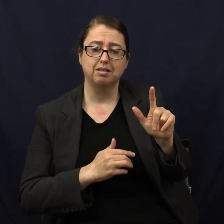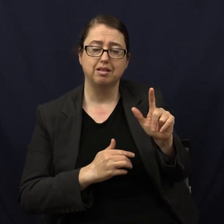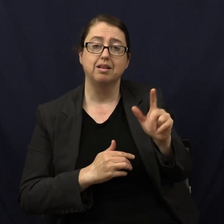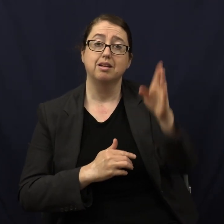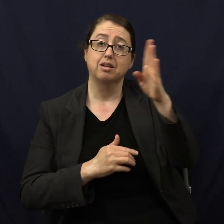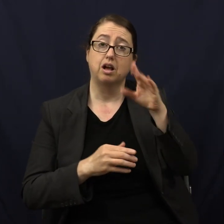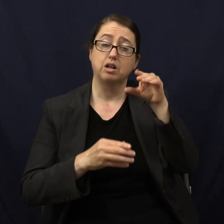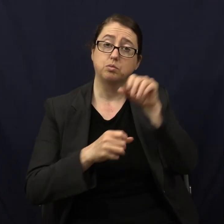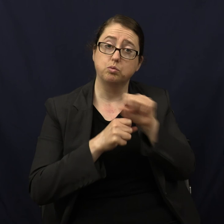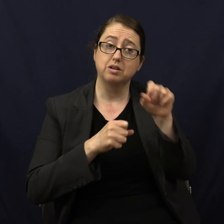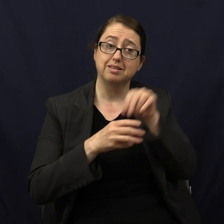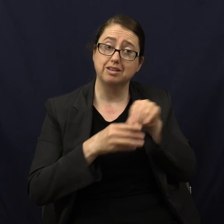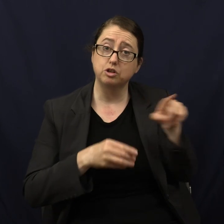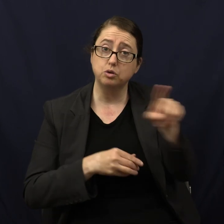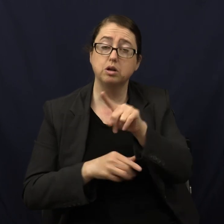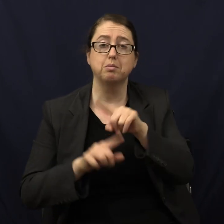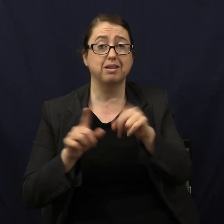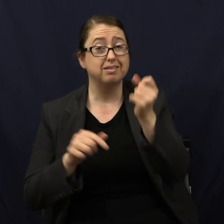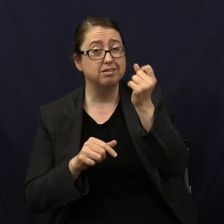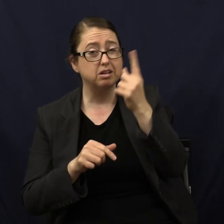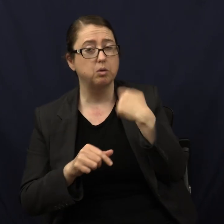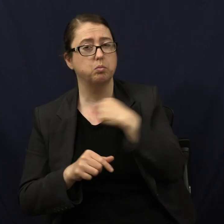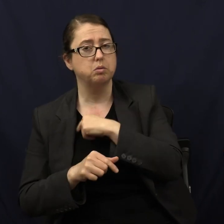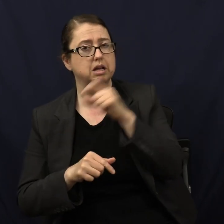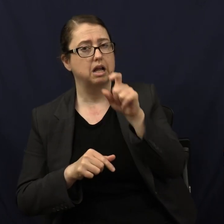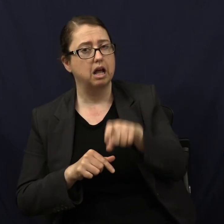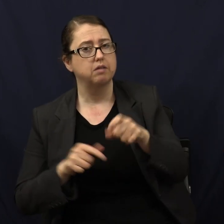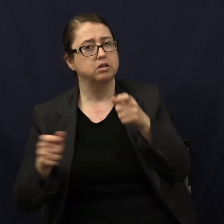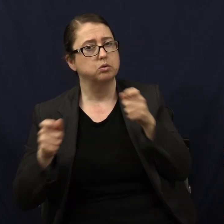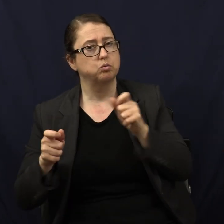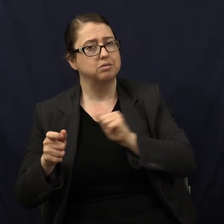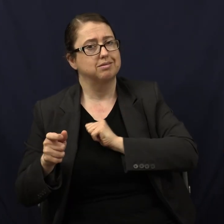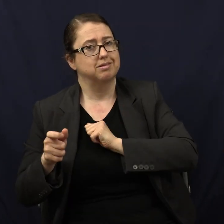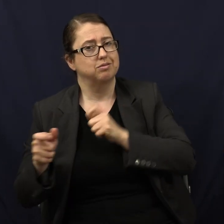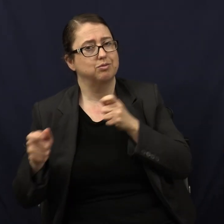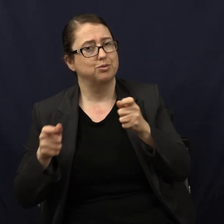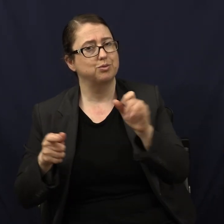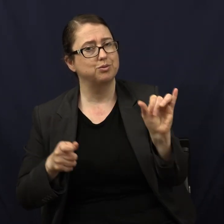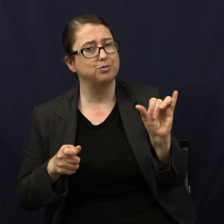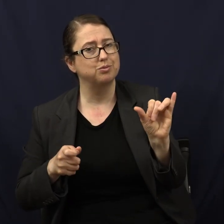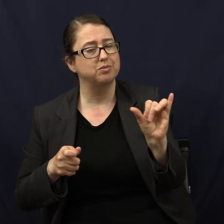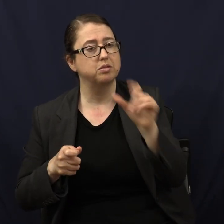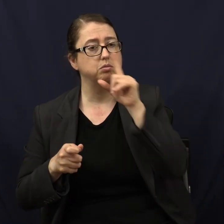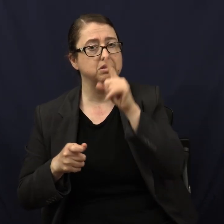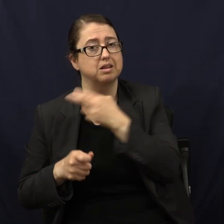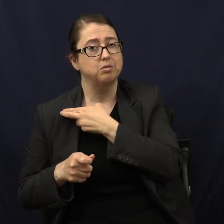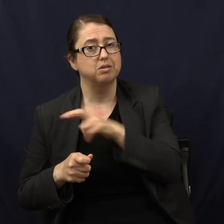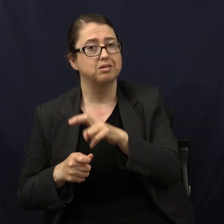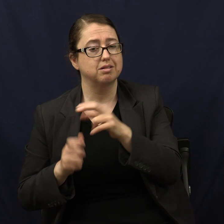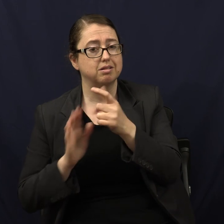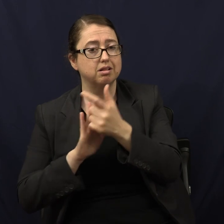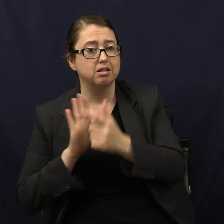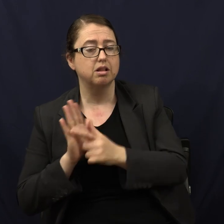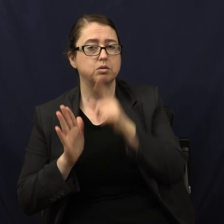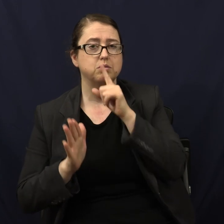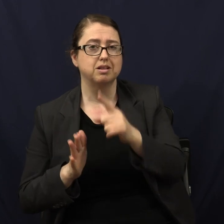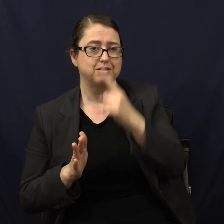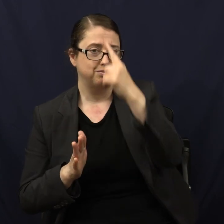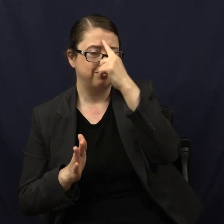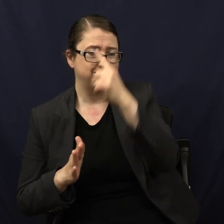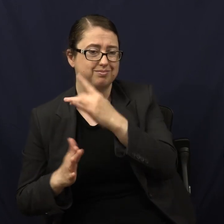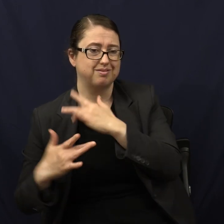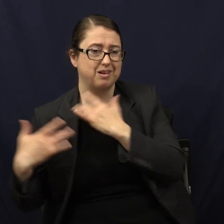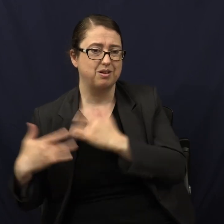works in you, but man must do his part in controlling appetite and passion. The religious life requires the action of mind and heart in